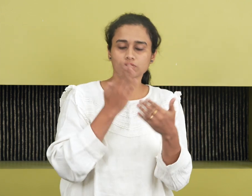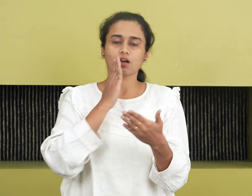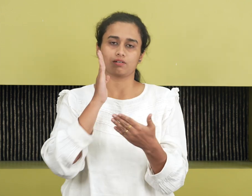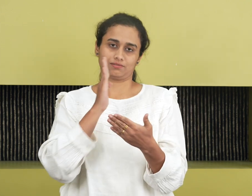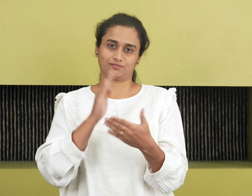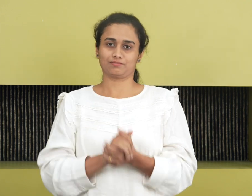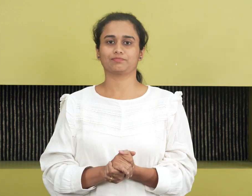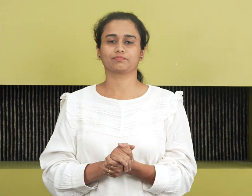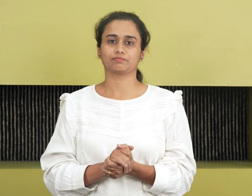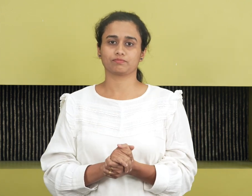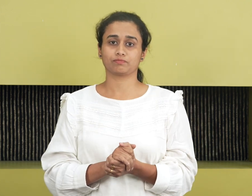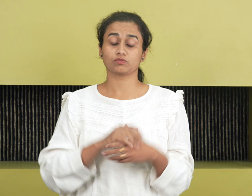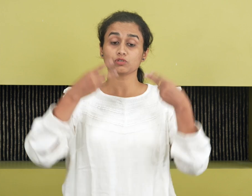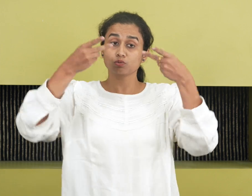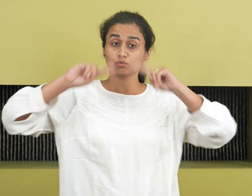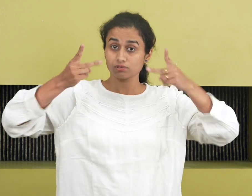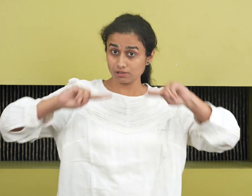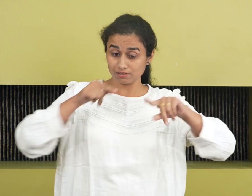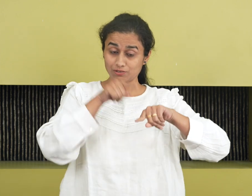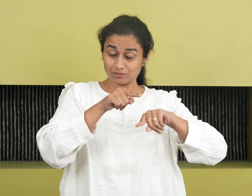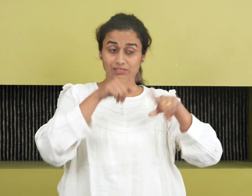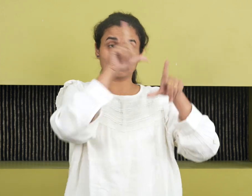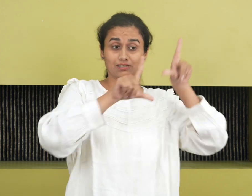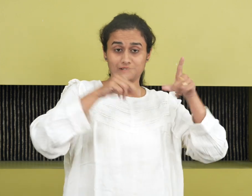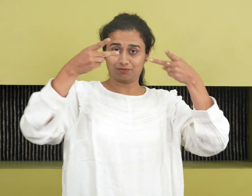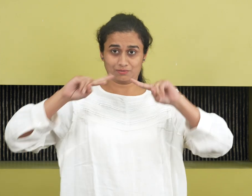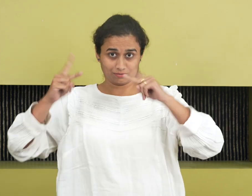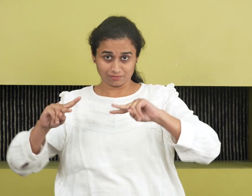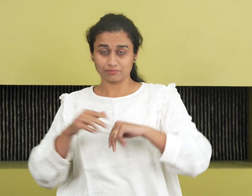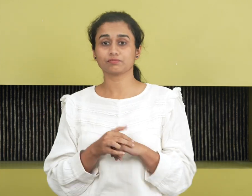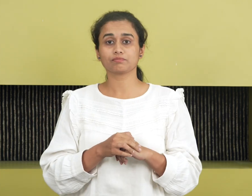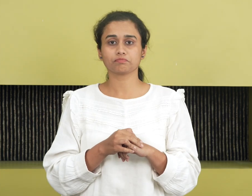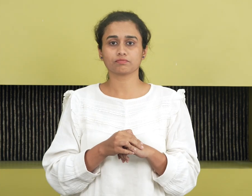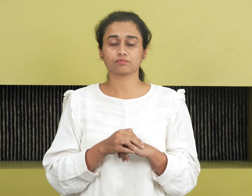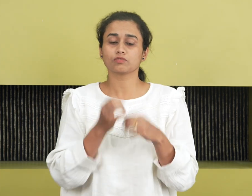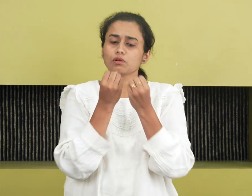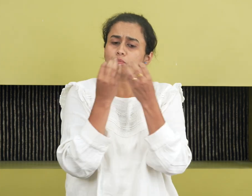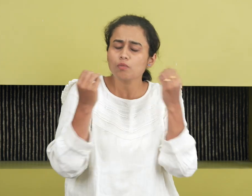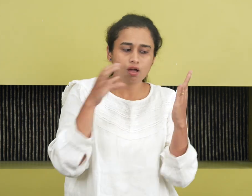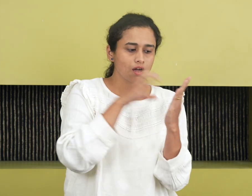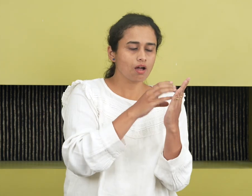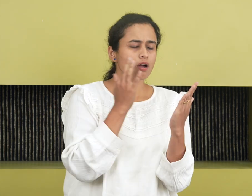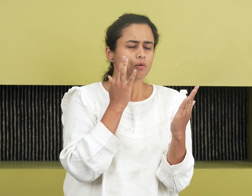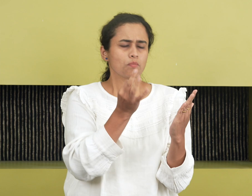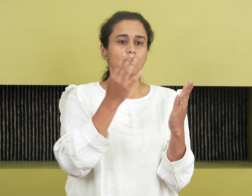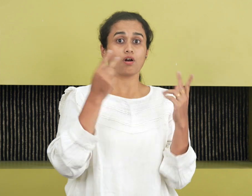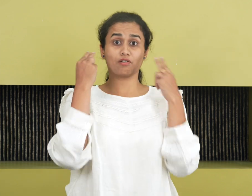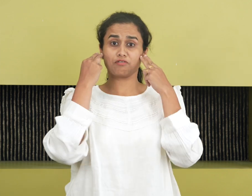Through translations of these. Many treasures have come to us from marginalized